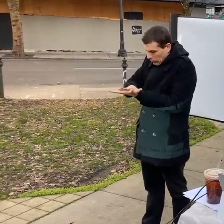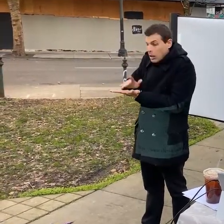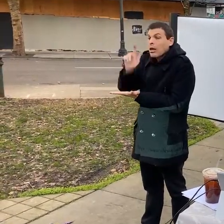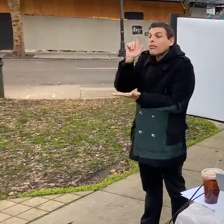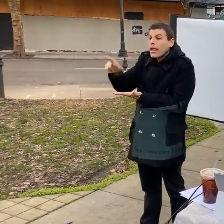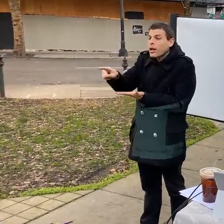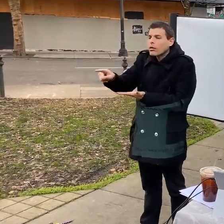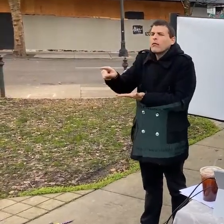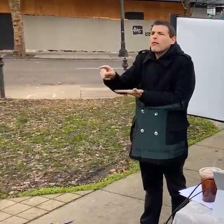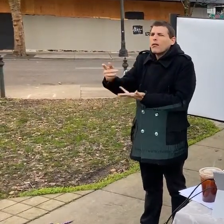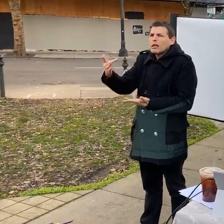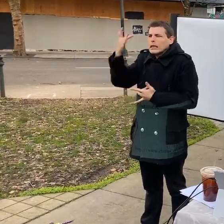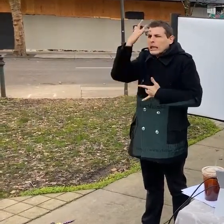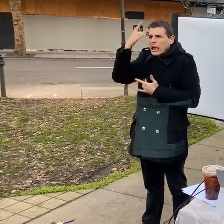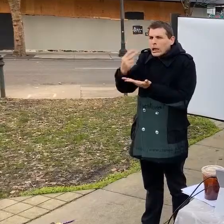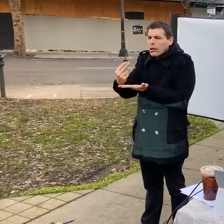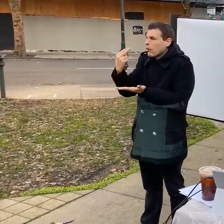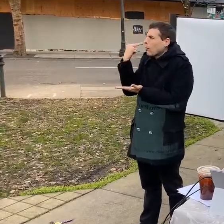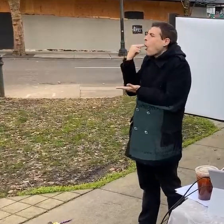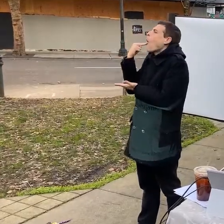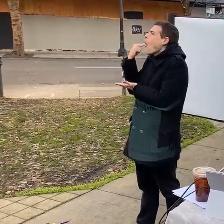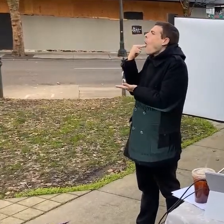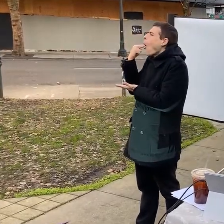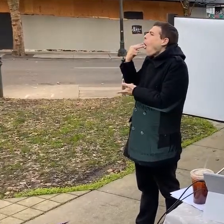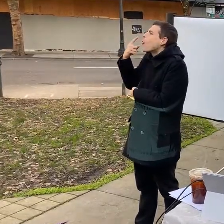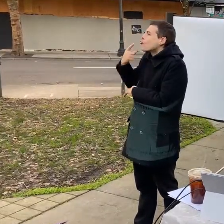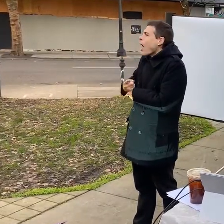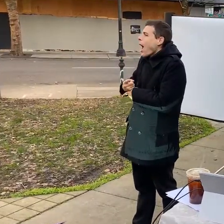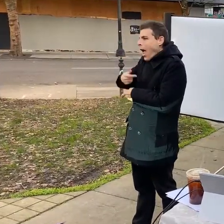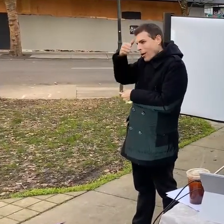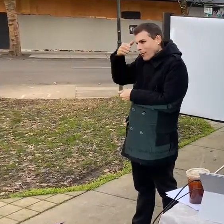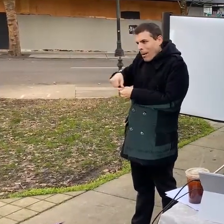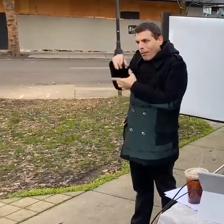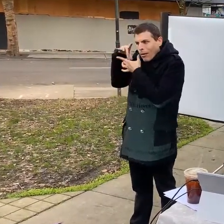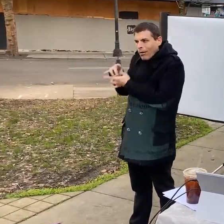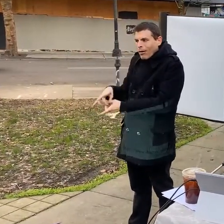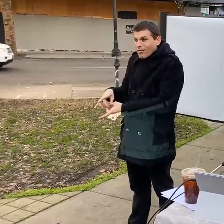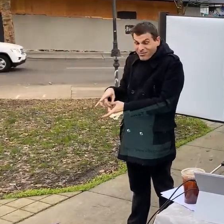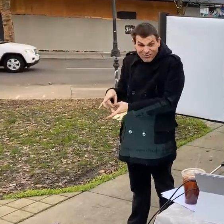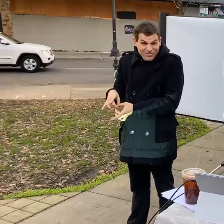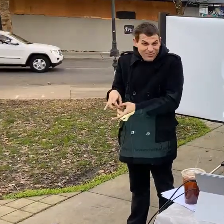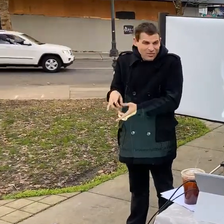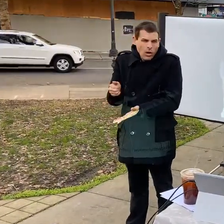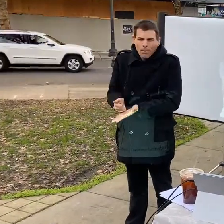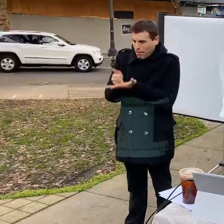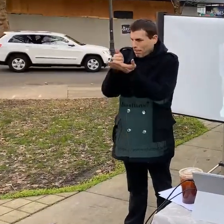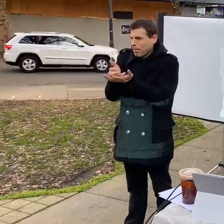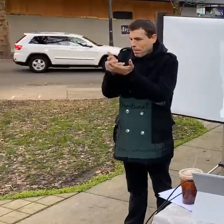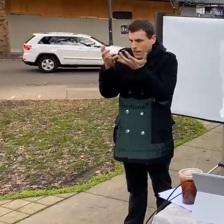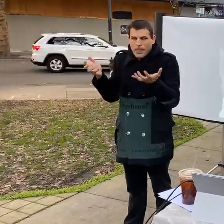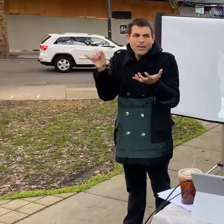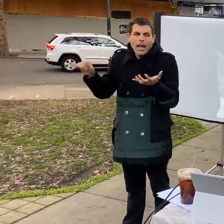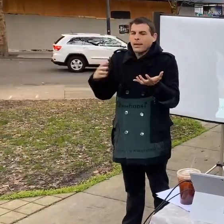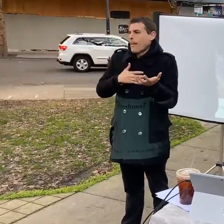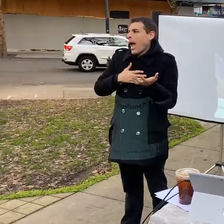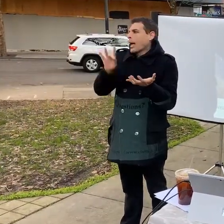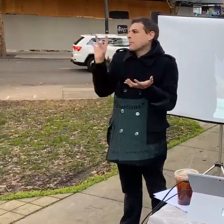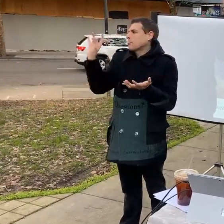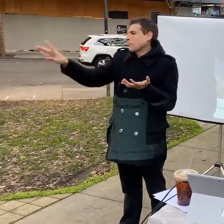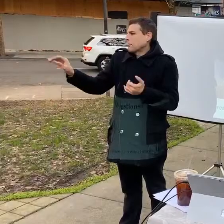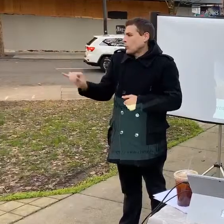that'll really help you sort of piece things back together um so that would be by after